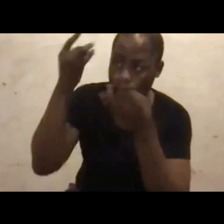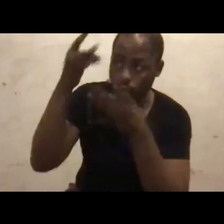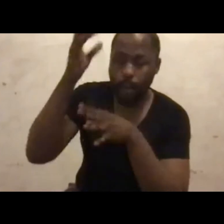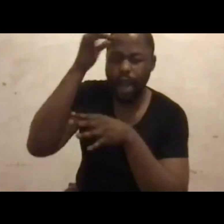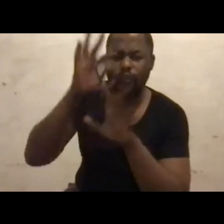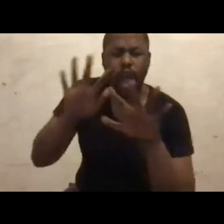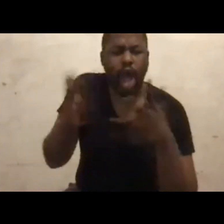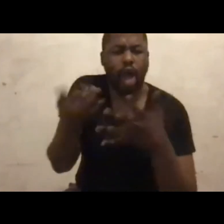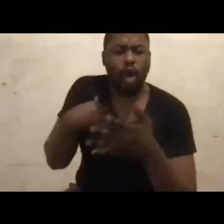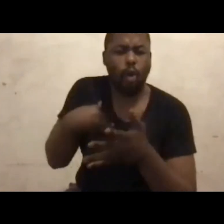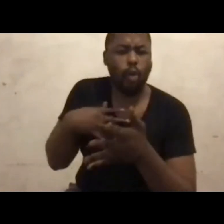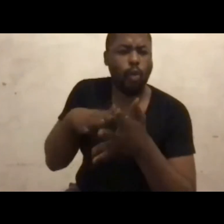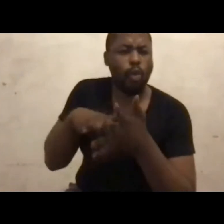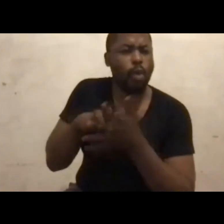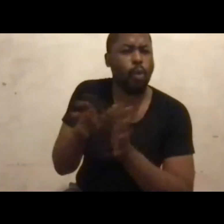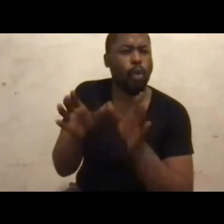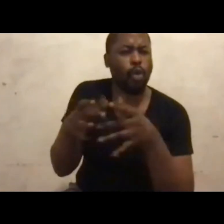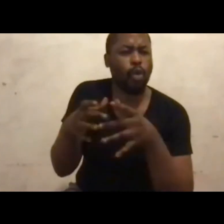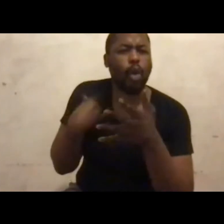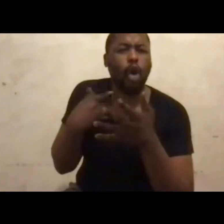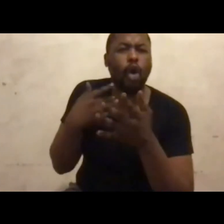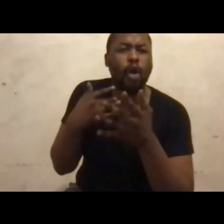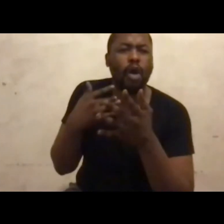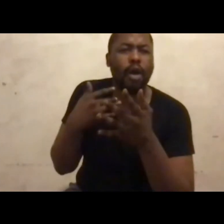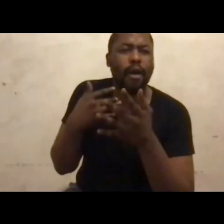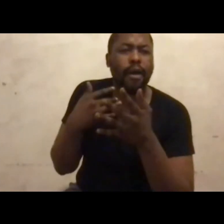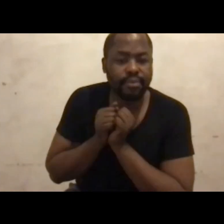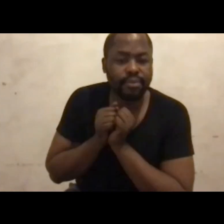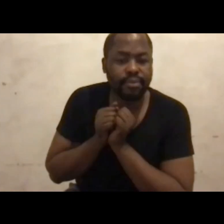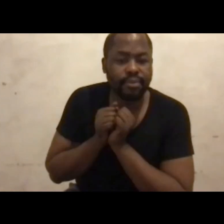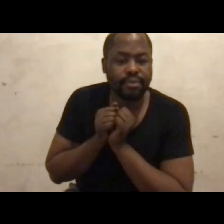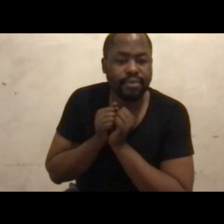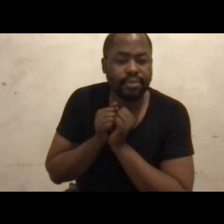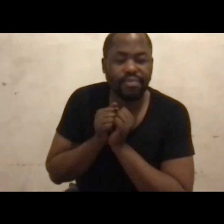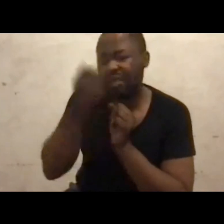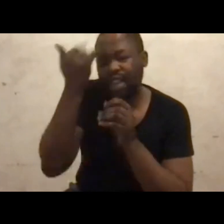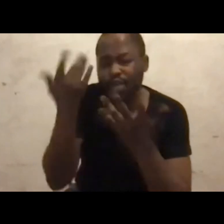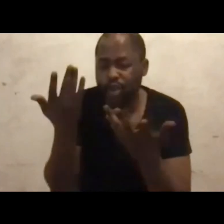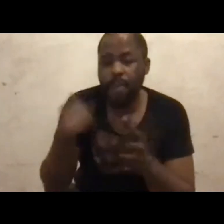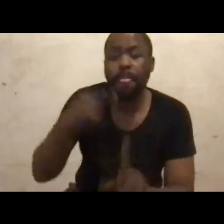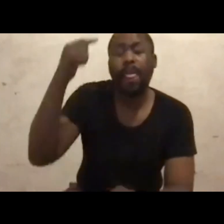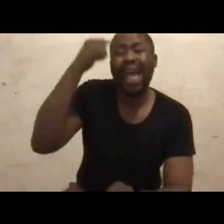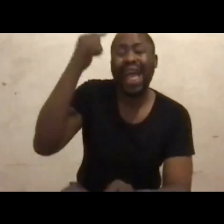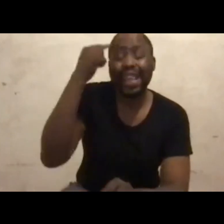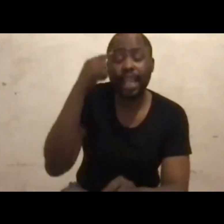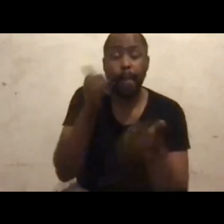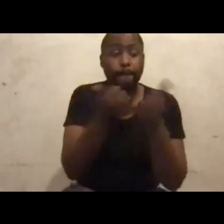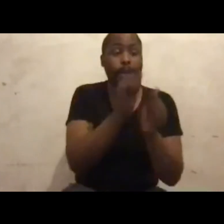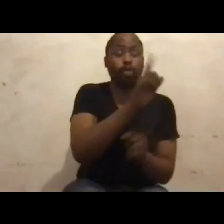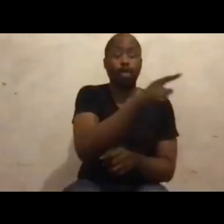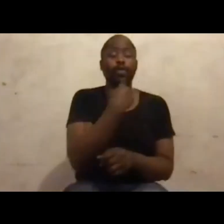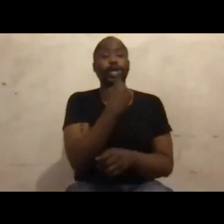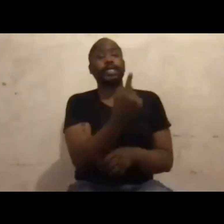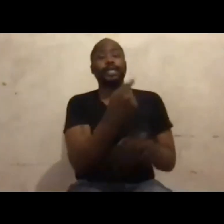yesterday? And when this happens, we are now just part of the flow. And I think part of what you were saying earlier is